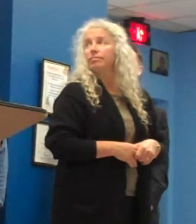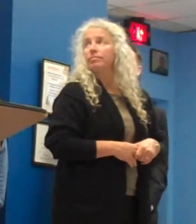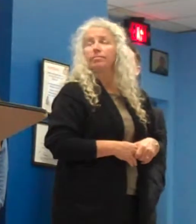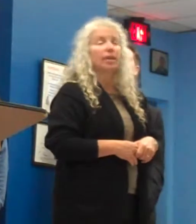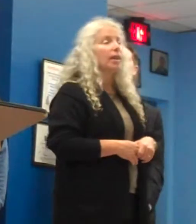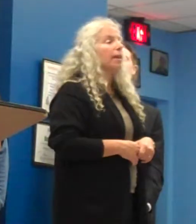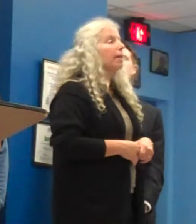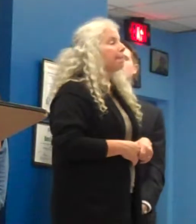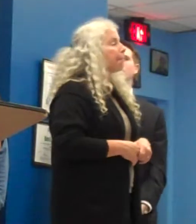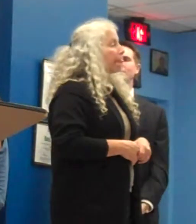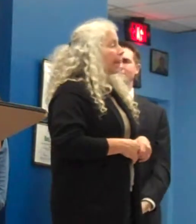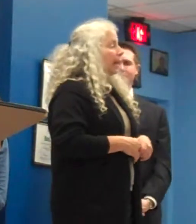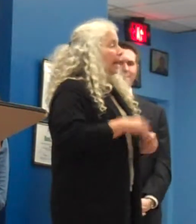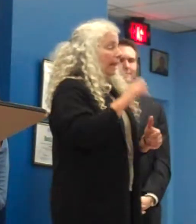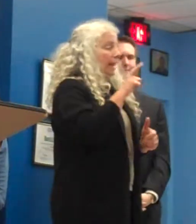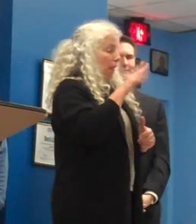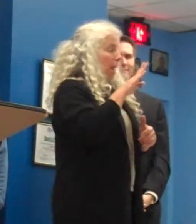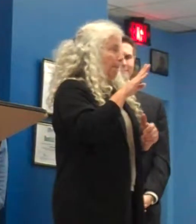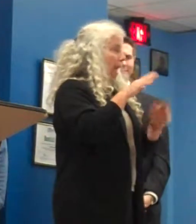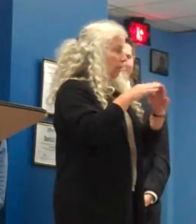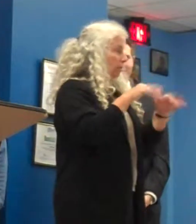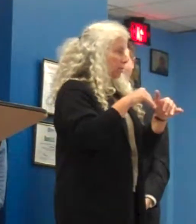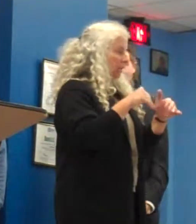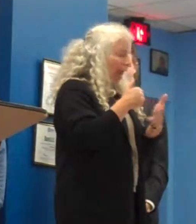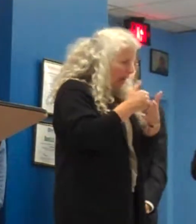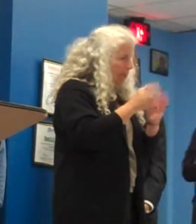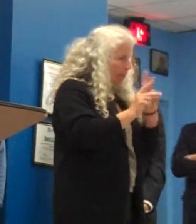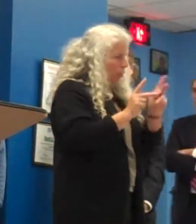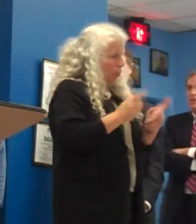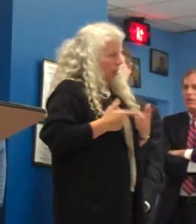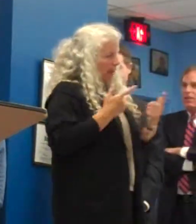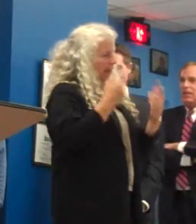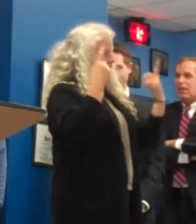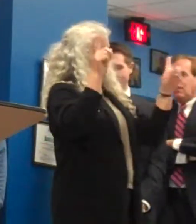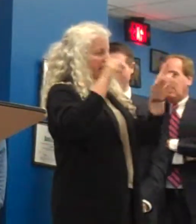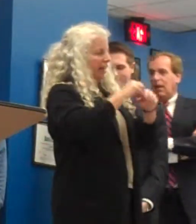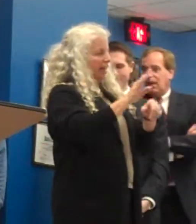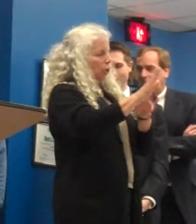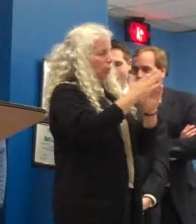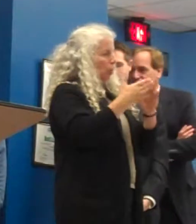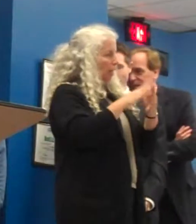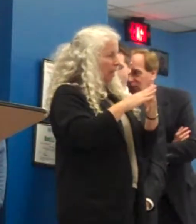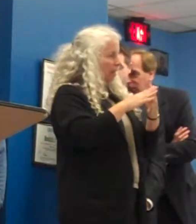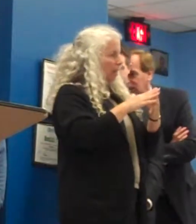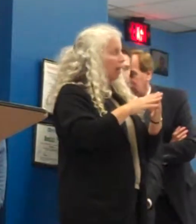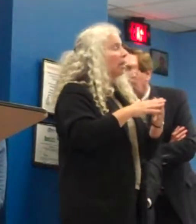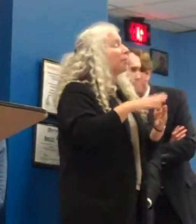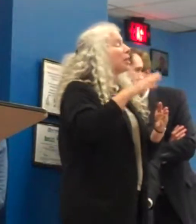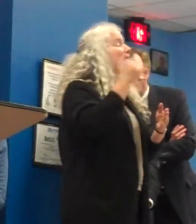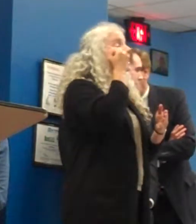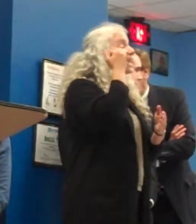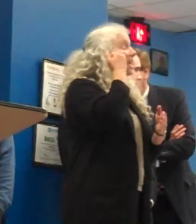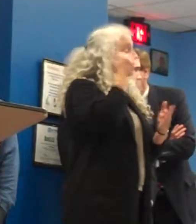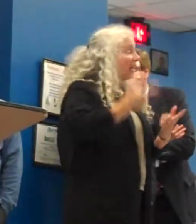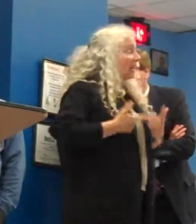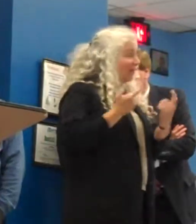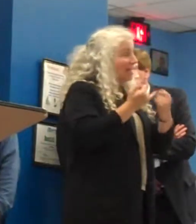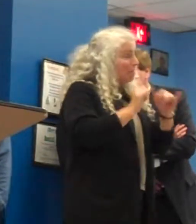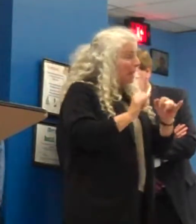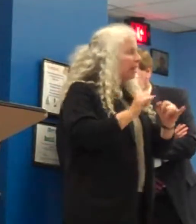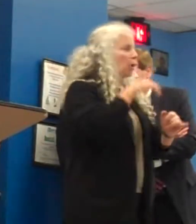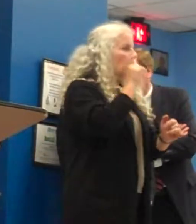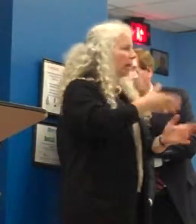Furthermore, clubhouses help individuals live successfully in the community and often prevent them from needing higher levels of care such as psychiatric